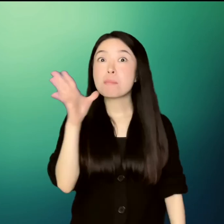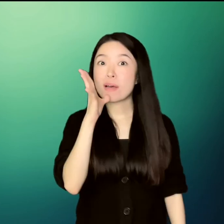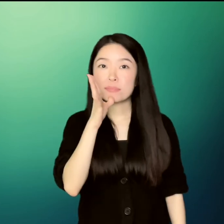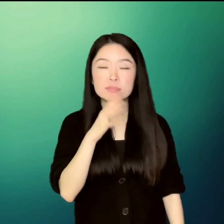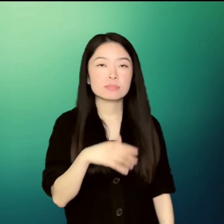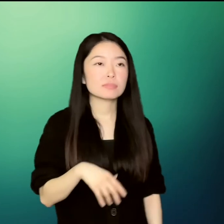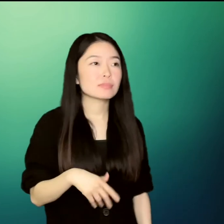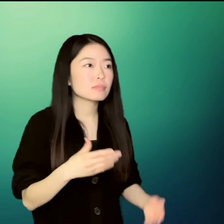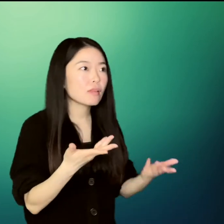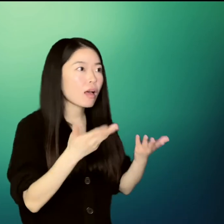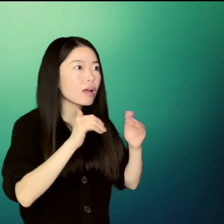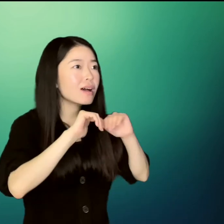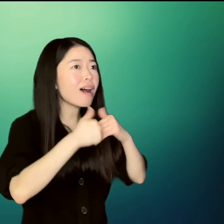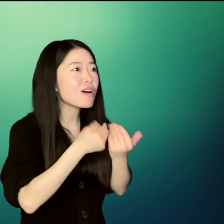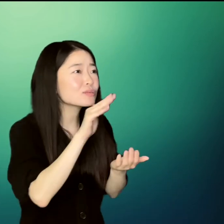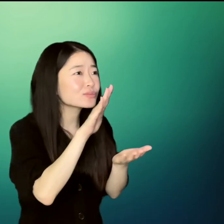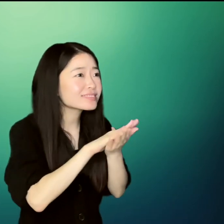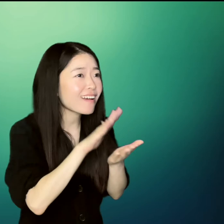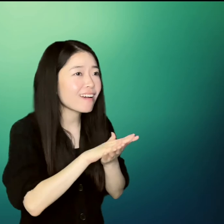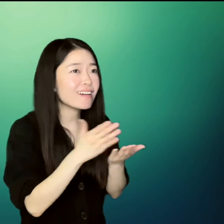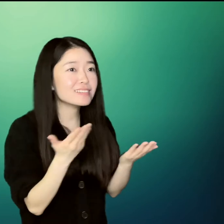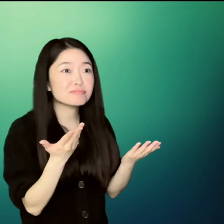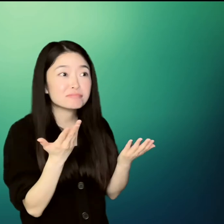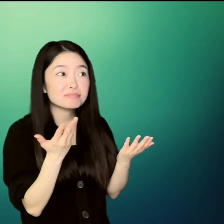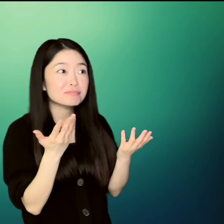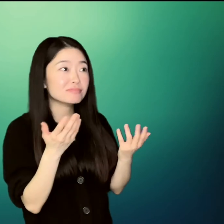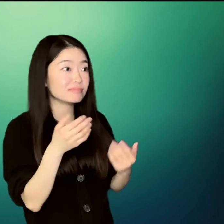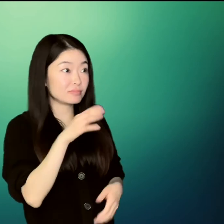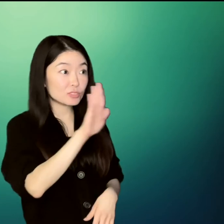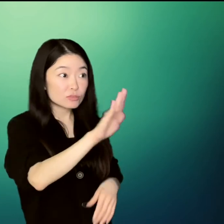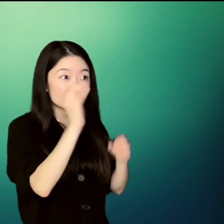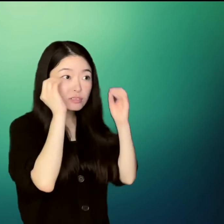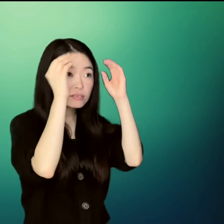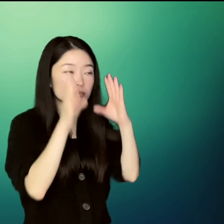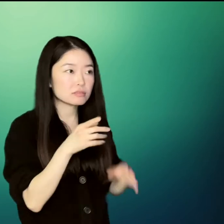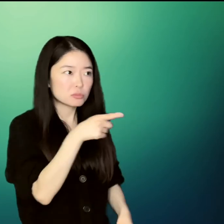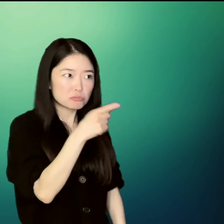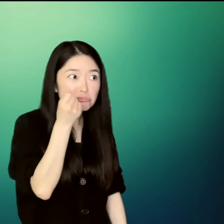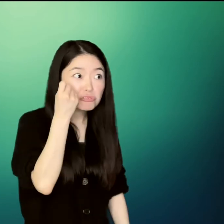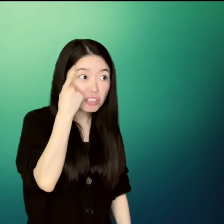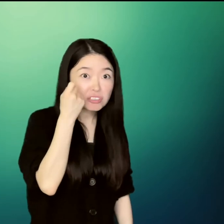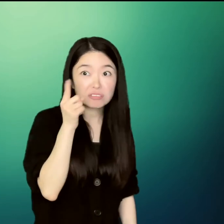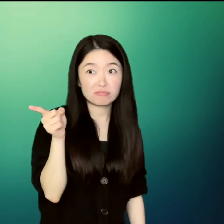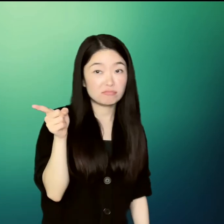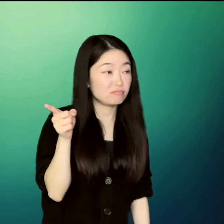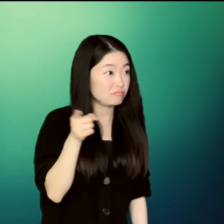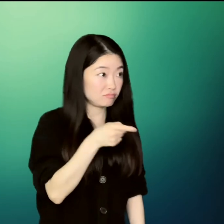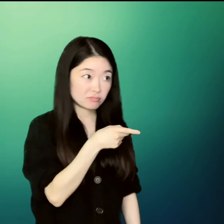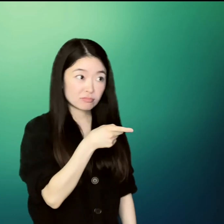How was school, Un He? Her mother asked when she walked in. Did you understand the teacher?